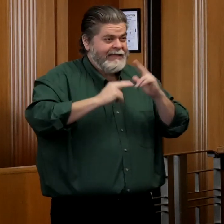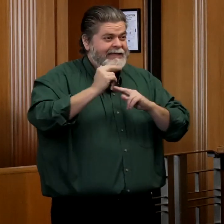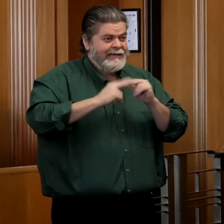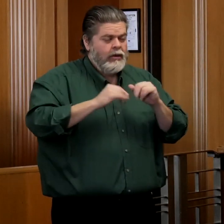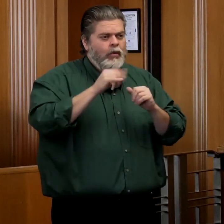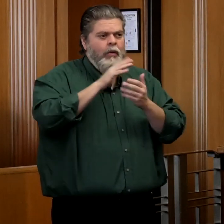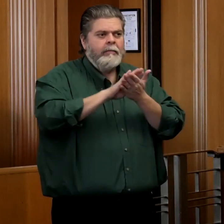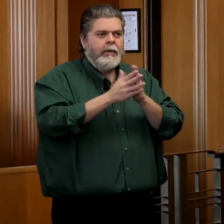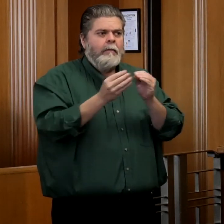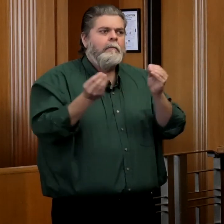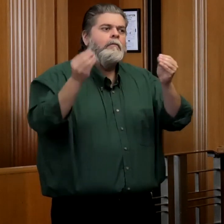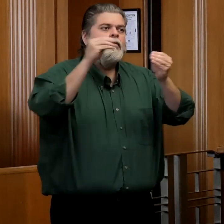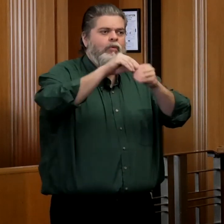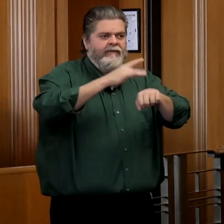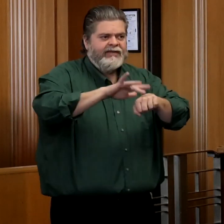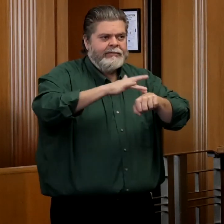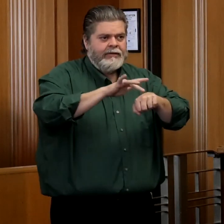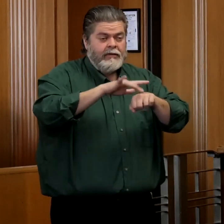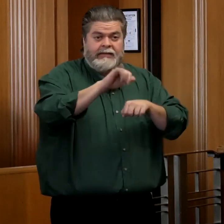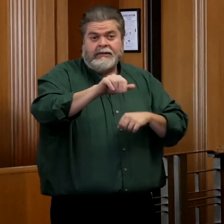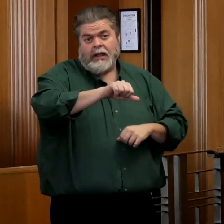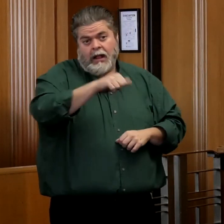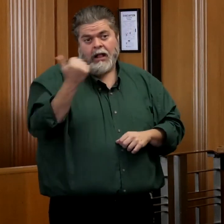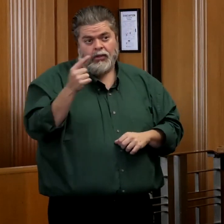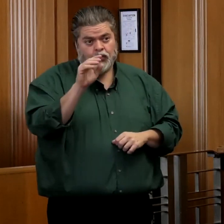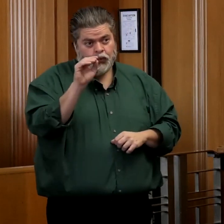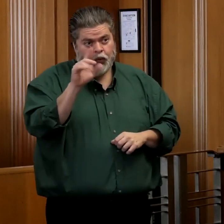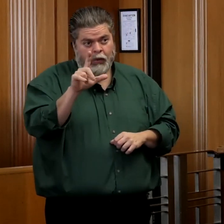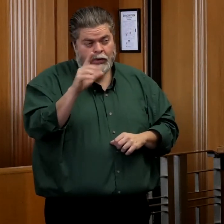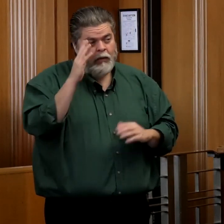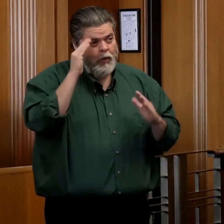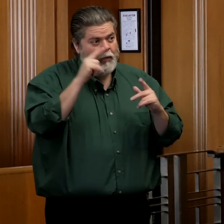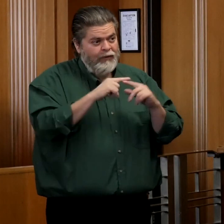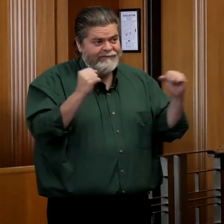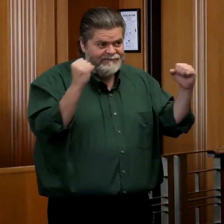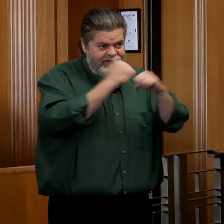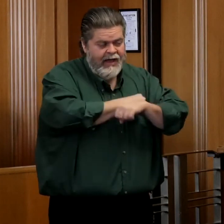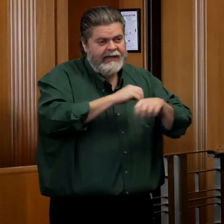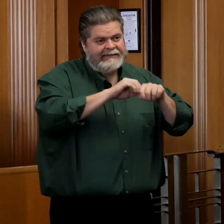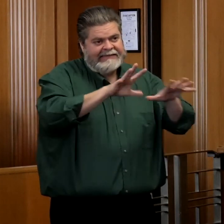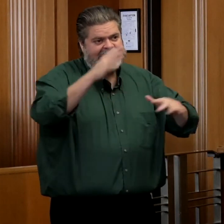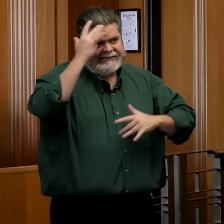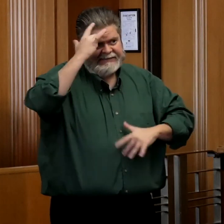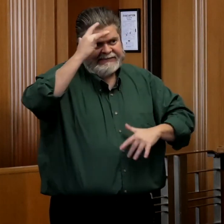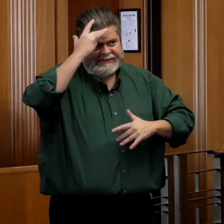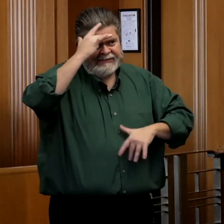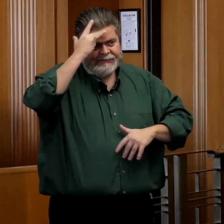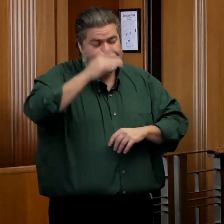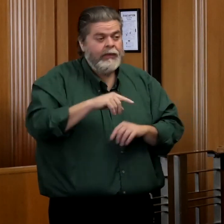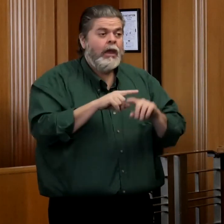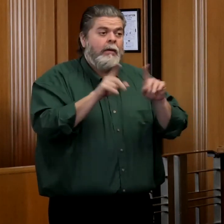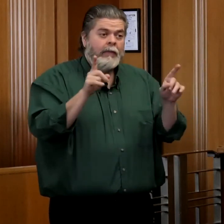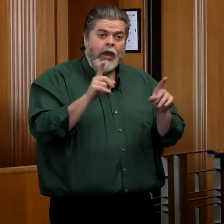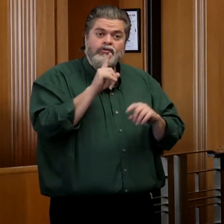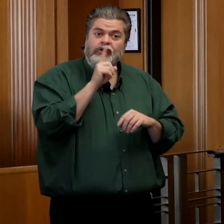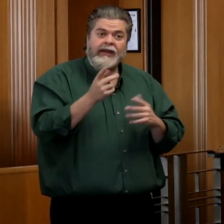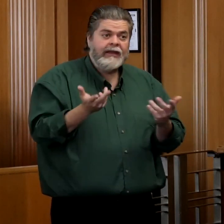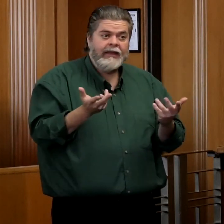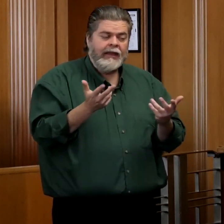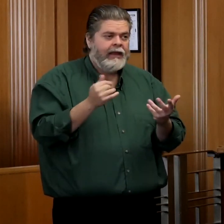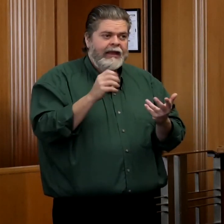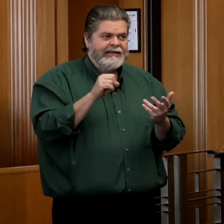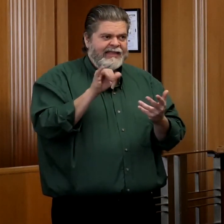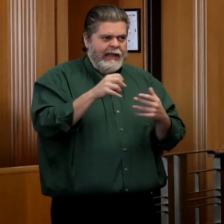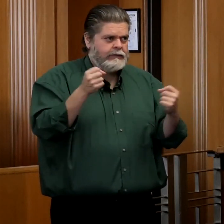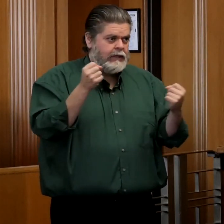widely available. Another great tool, hopefully, in the fight against this pandemic. But really, it comes down to this